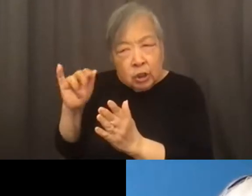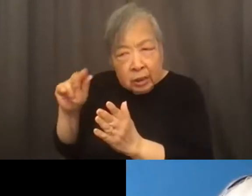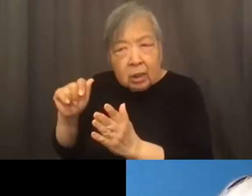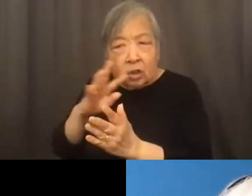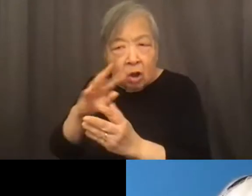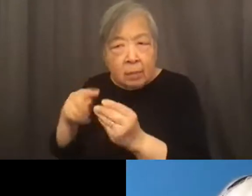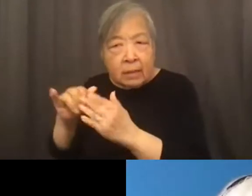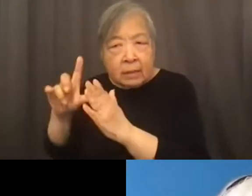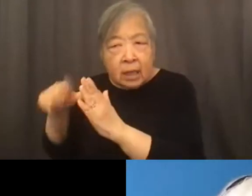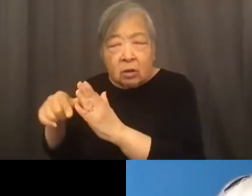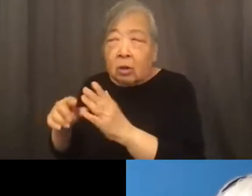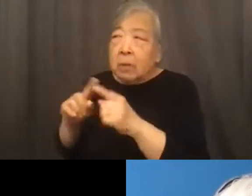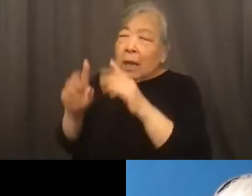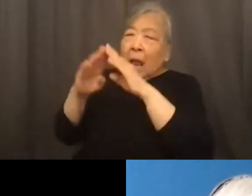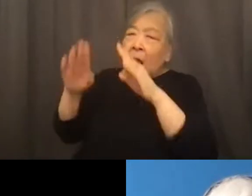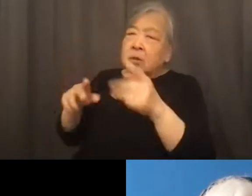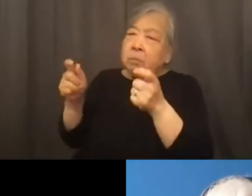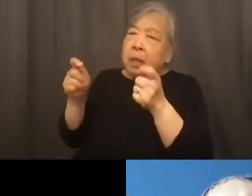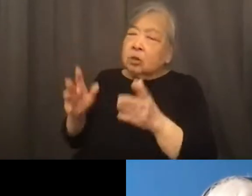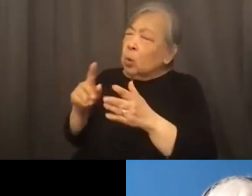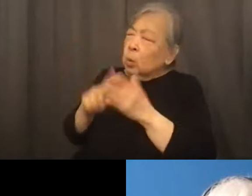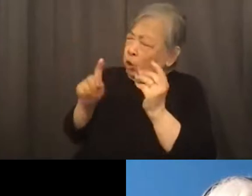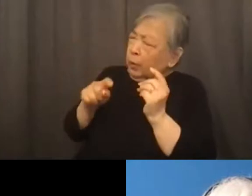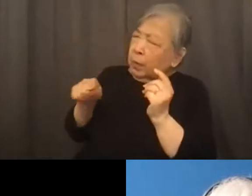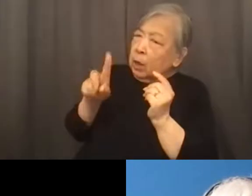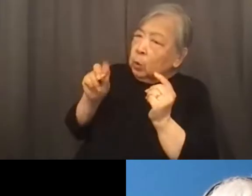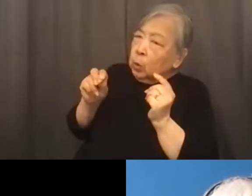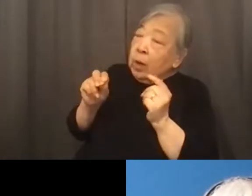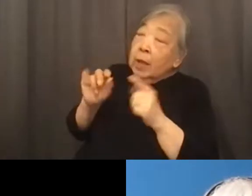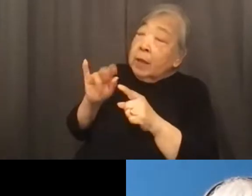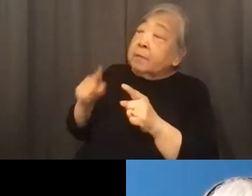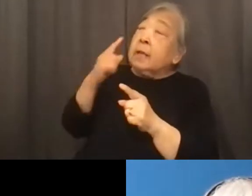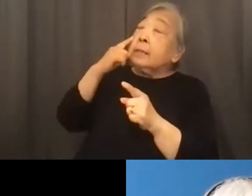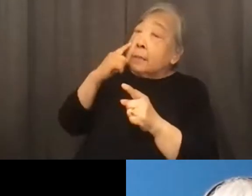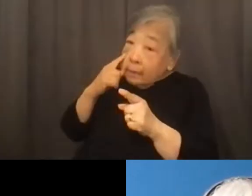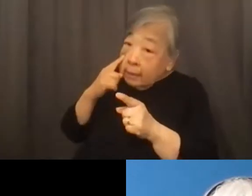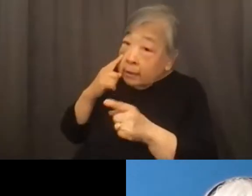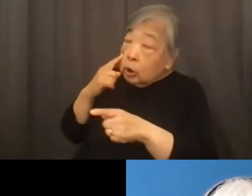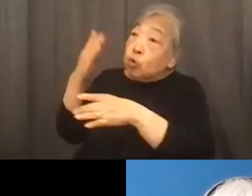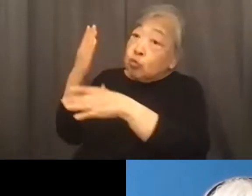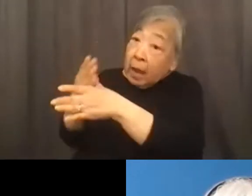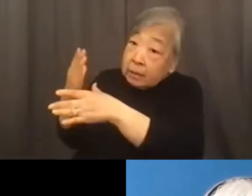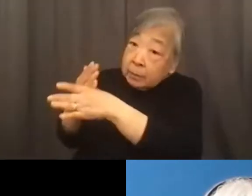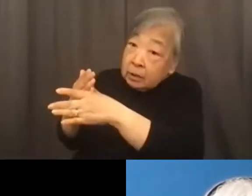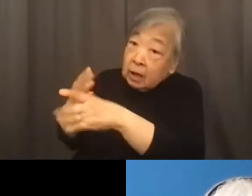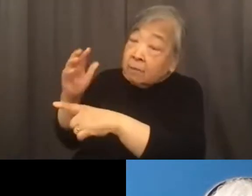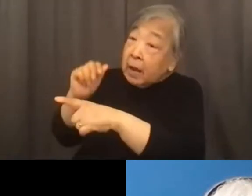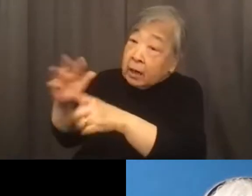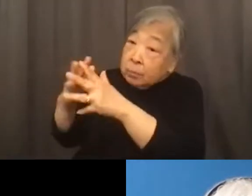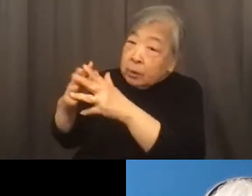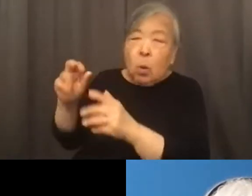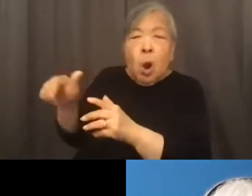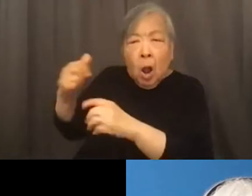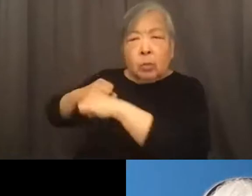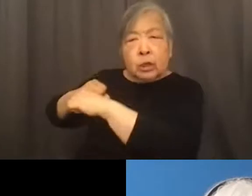what should housing managers do if they become aware of or witness harassment of Asian Americans or other protected groups